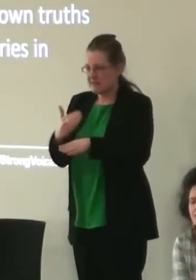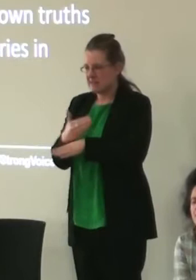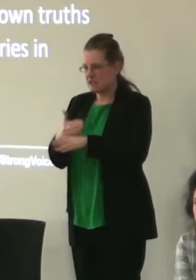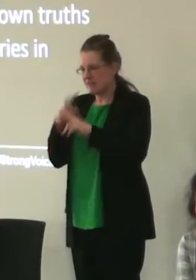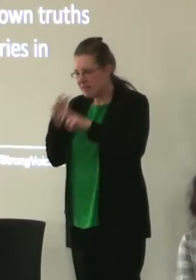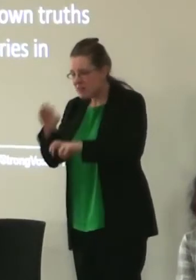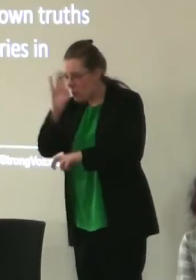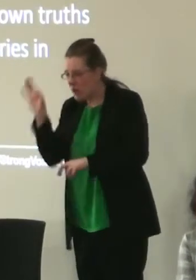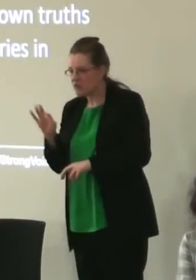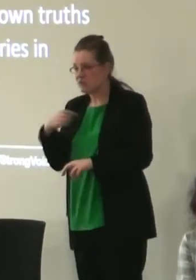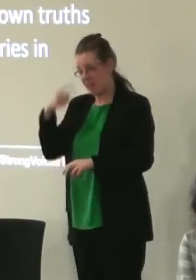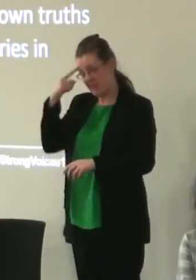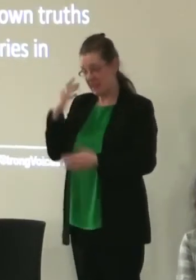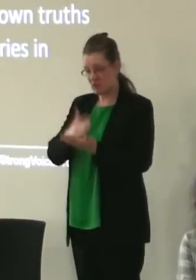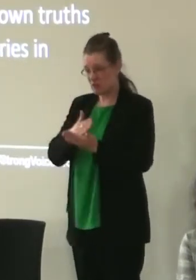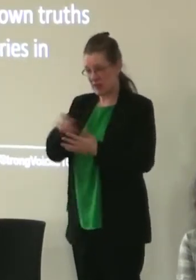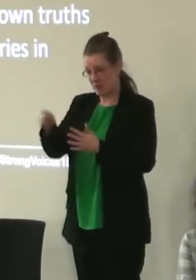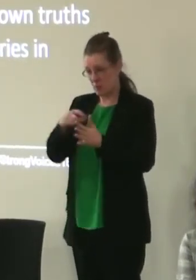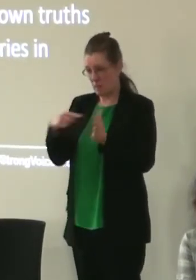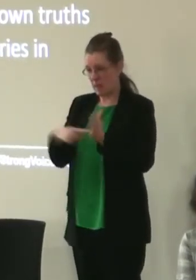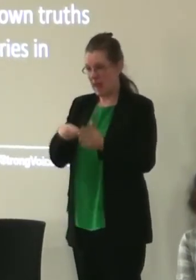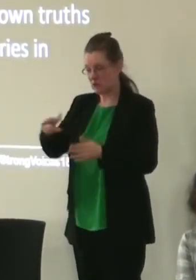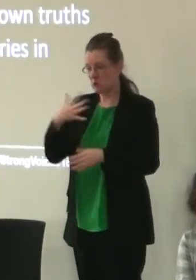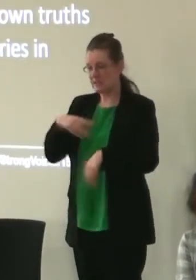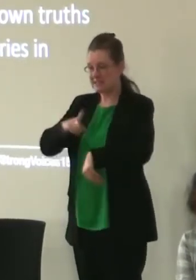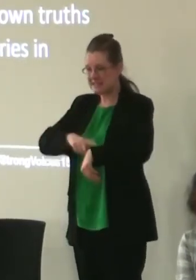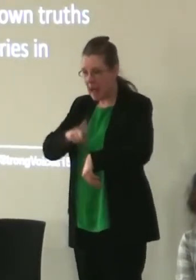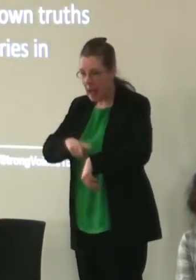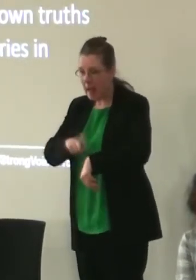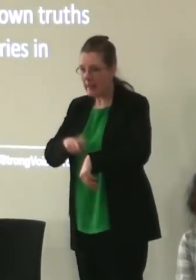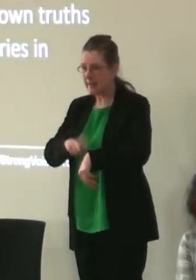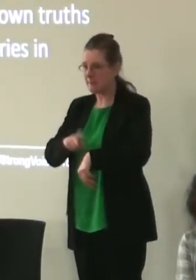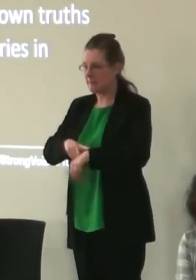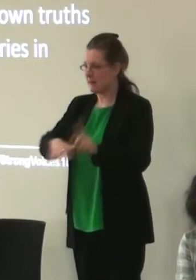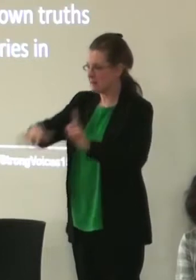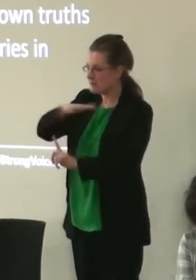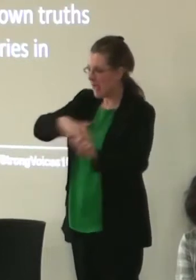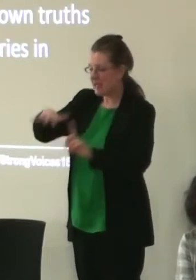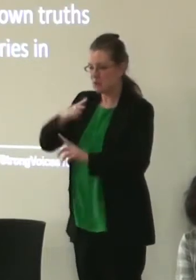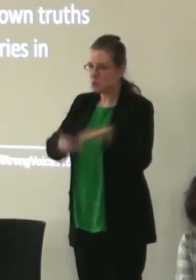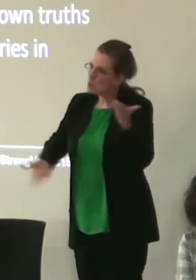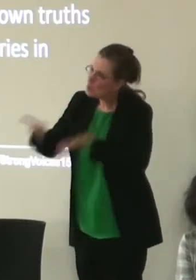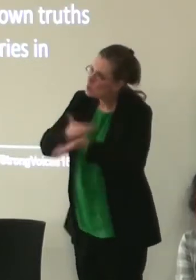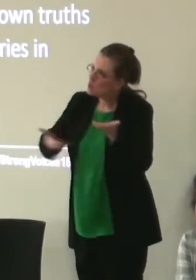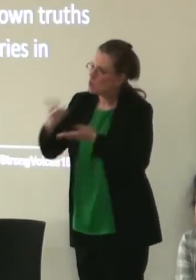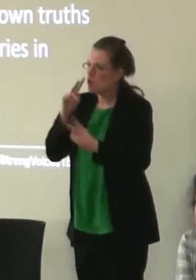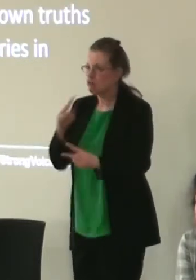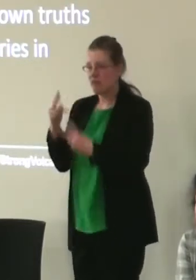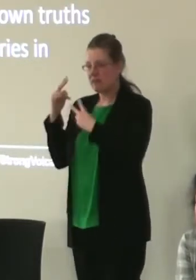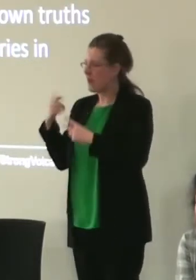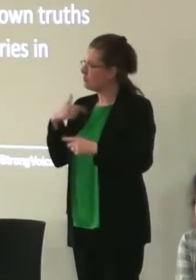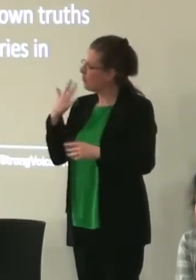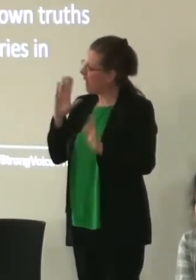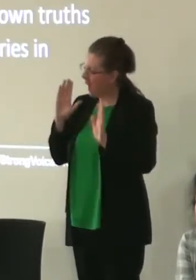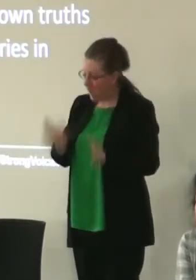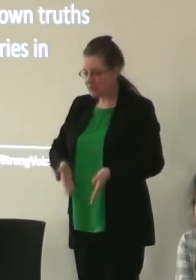it is absolutely about Pat's time and space point. It's really difficult to do it without time and space. But I think we have to tell stories. I